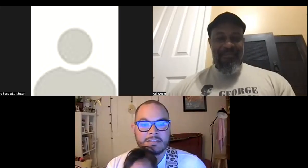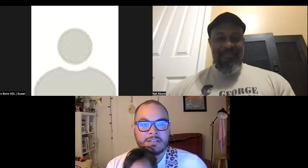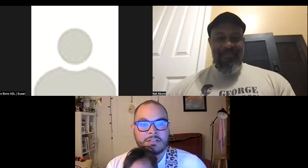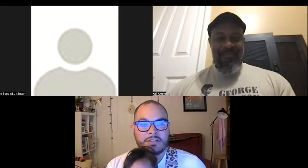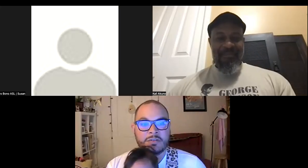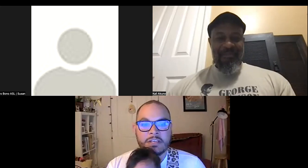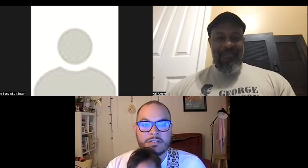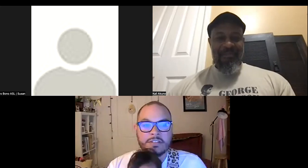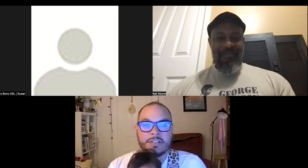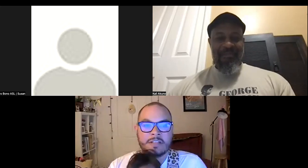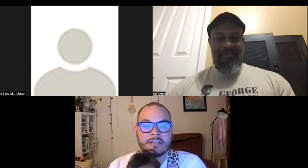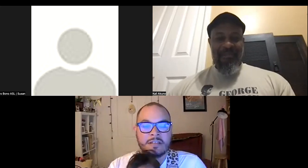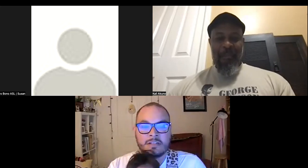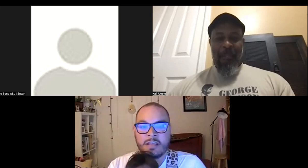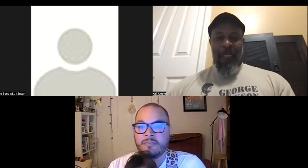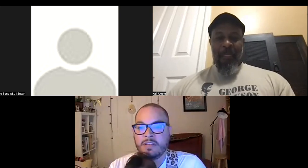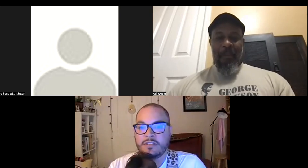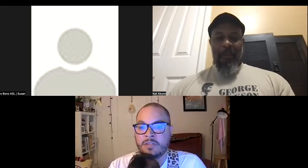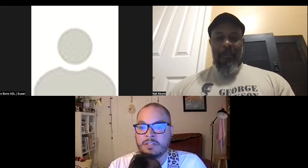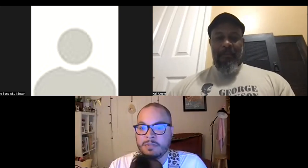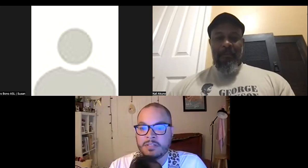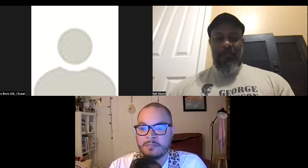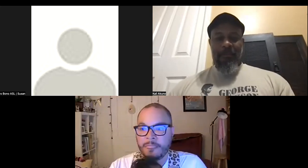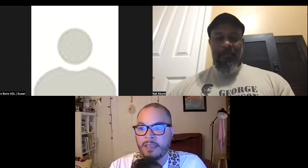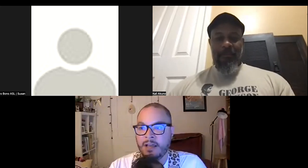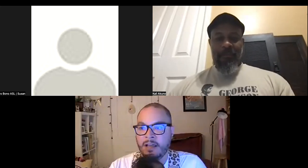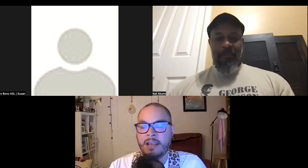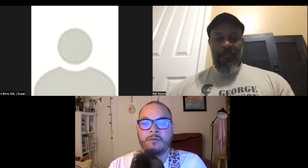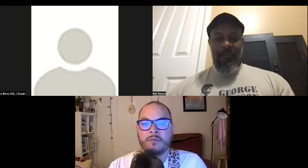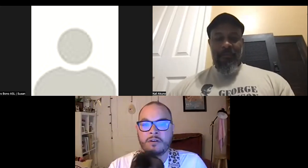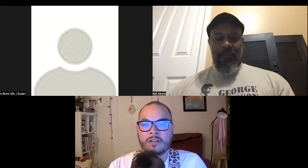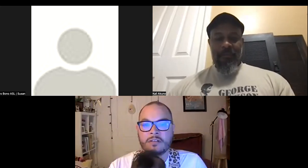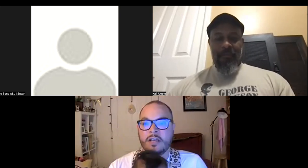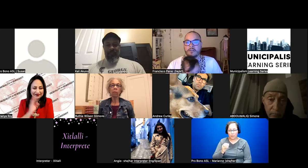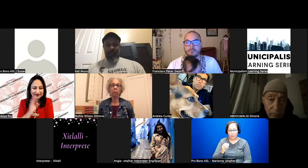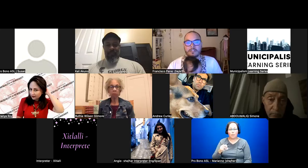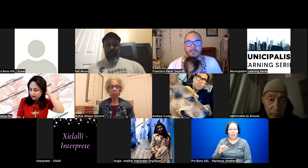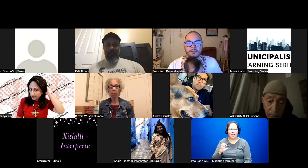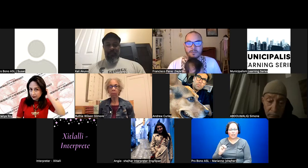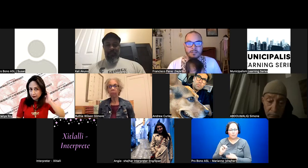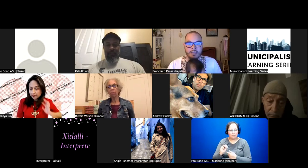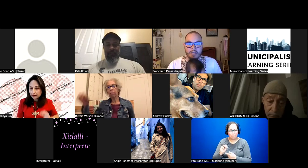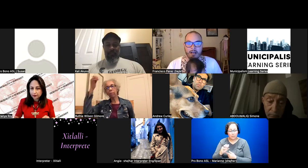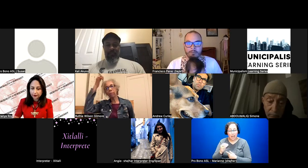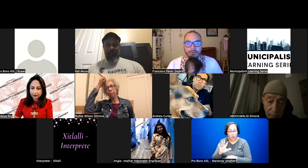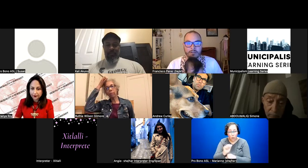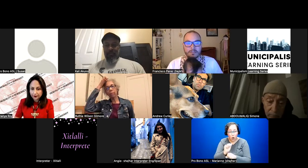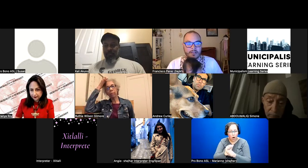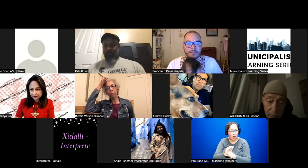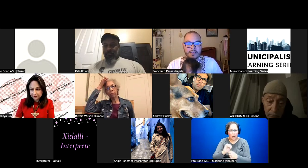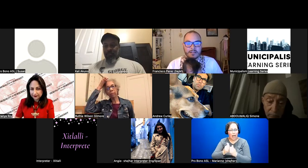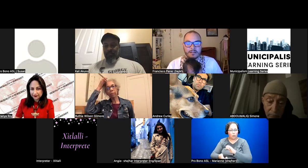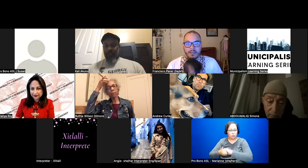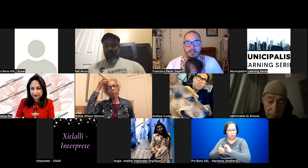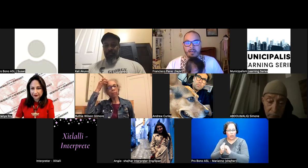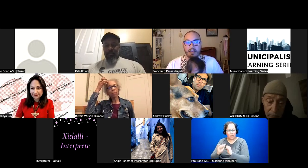And, you know, some addition to discussing the definition of municipalism, and how our work, how your work speaks to it. We would also